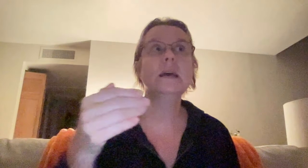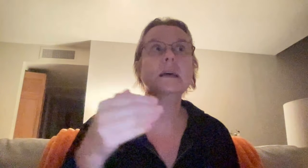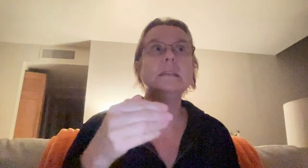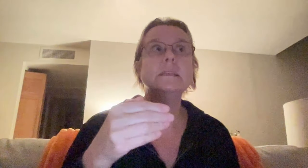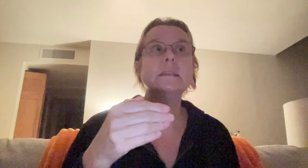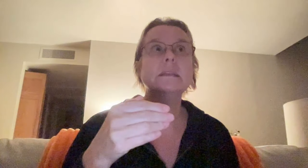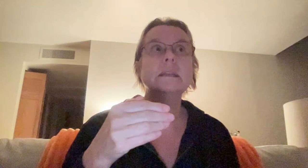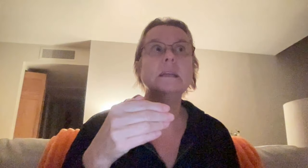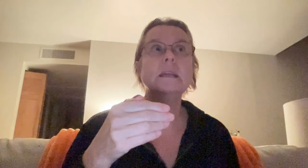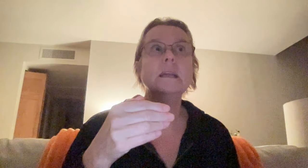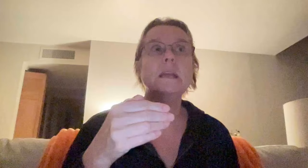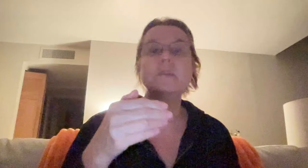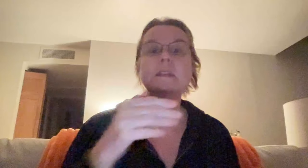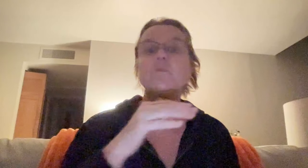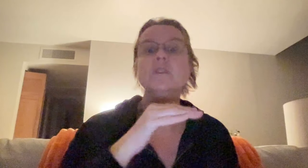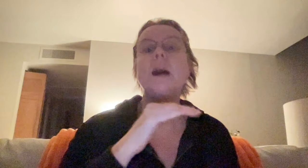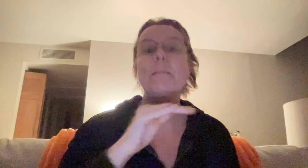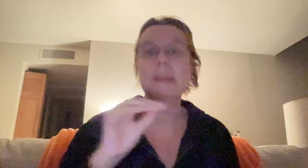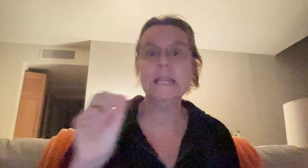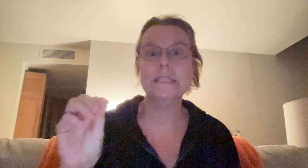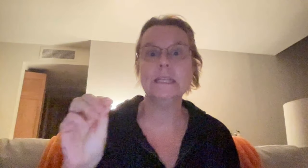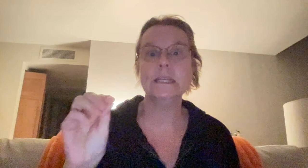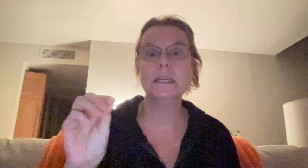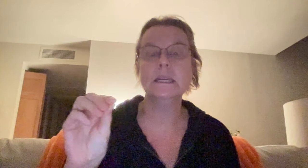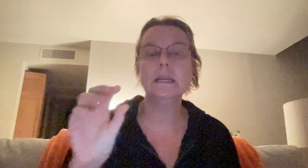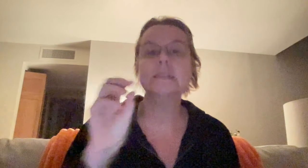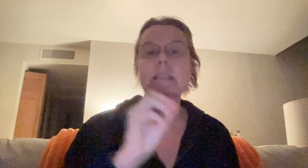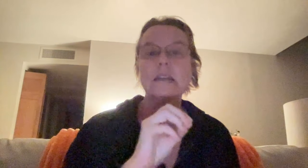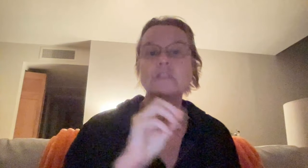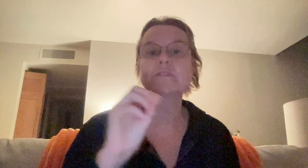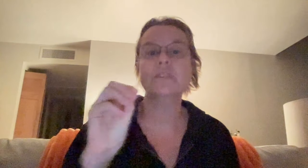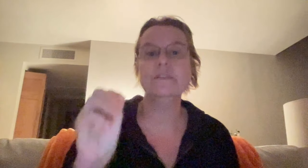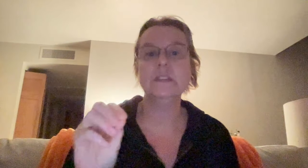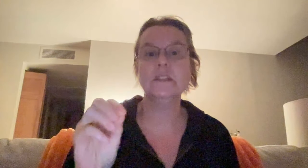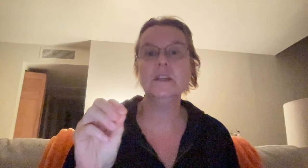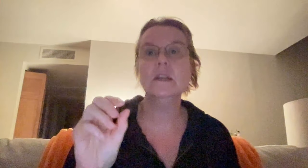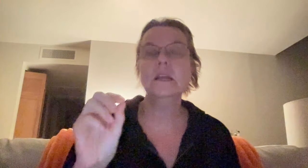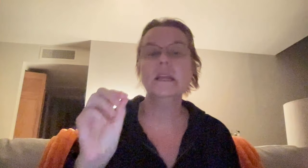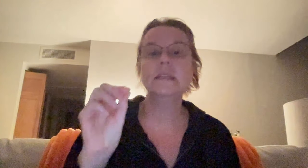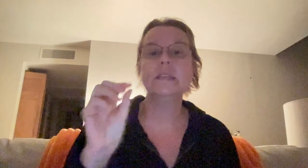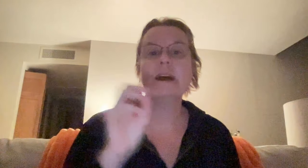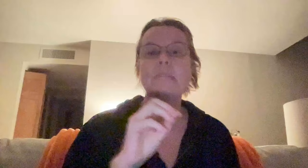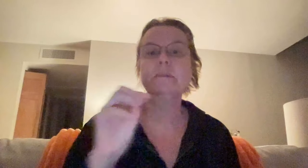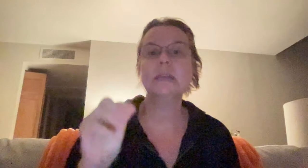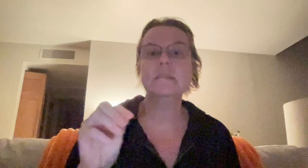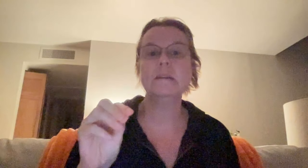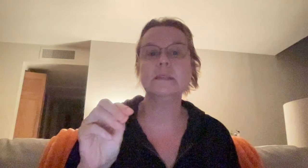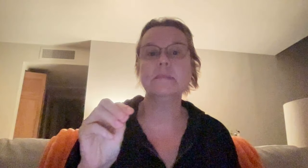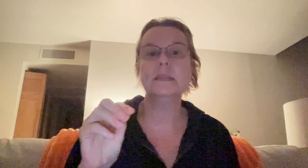And it works amazing as an extroverted feeler is if I'm upset about something,